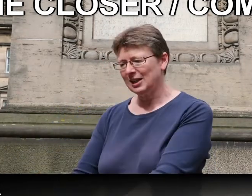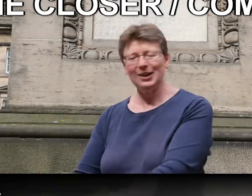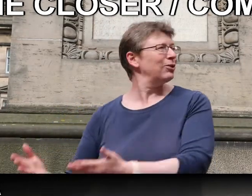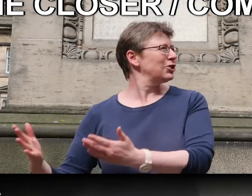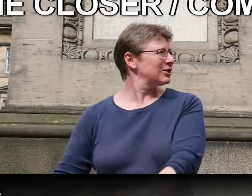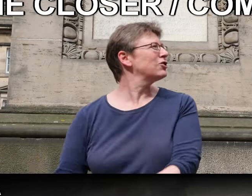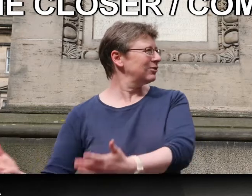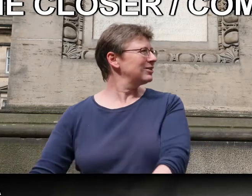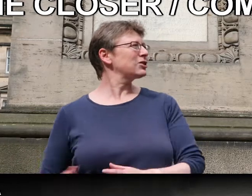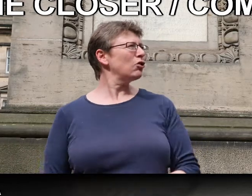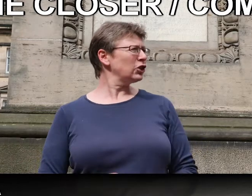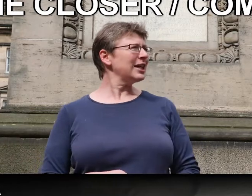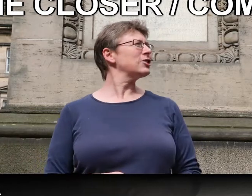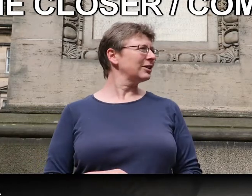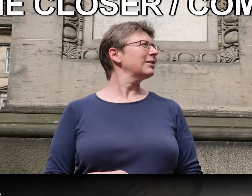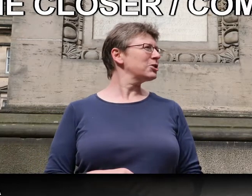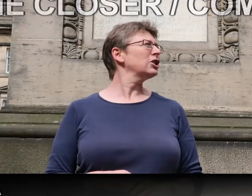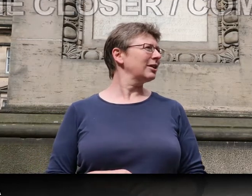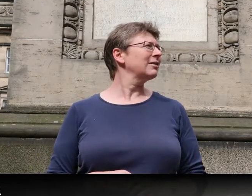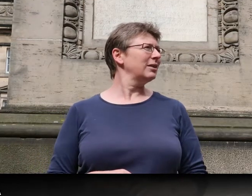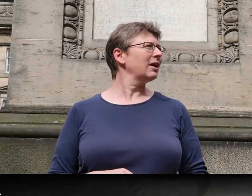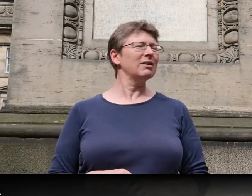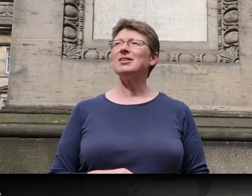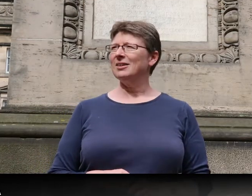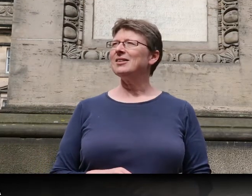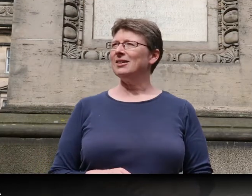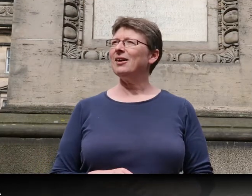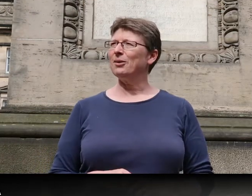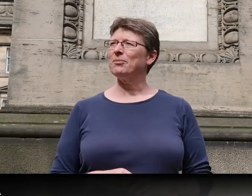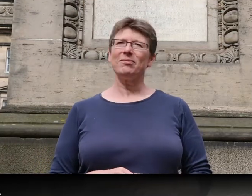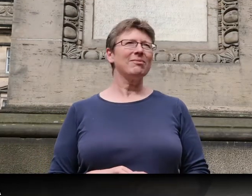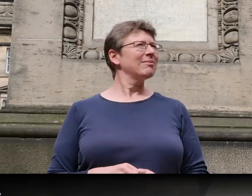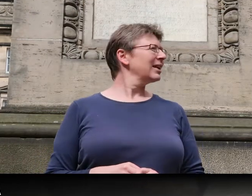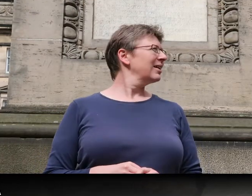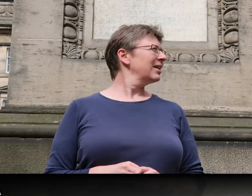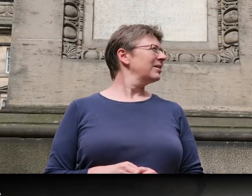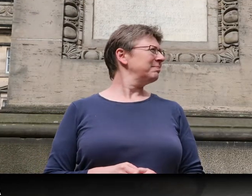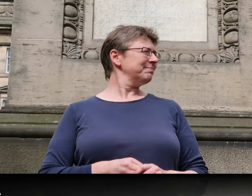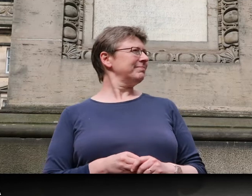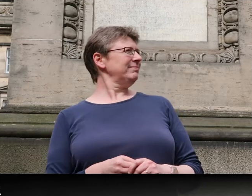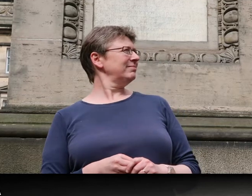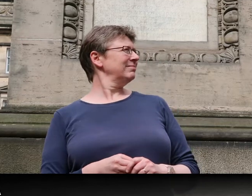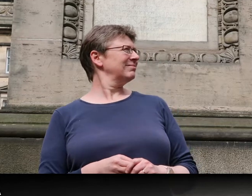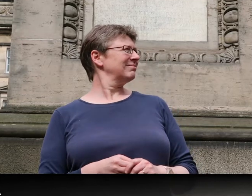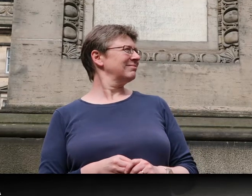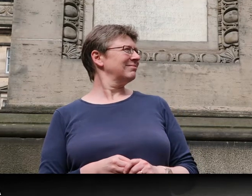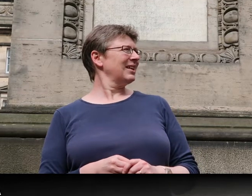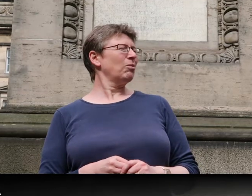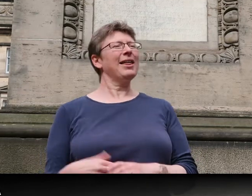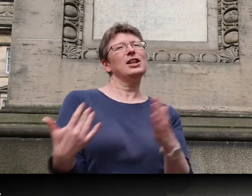sit, you would just do, just vote for gesture. Absolutely. Yeah. How about, erm, welcome to my show? I thought